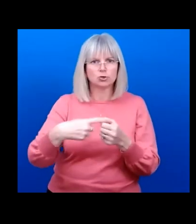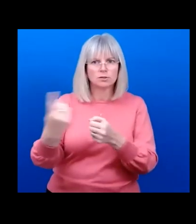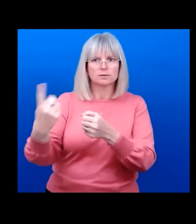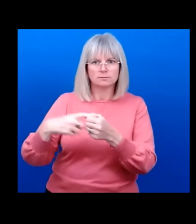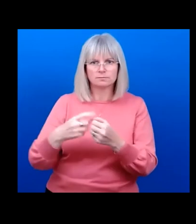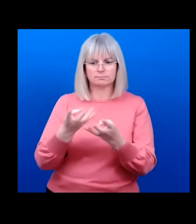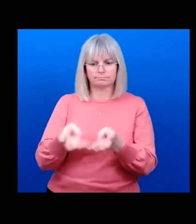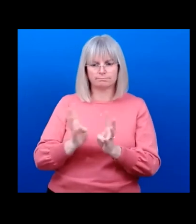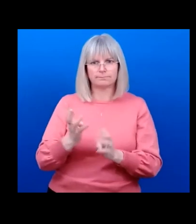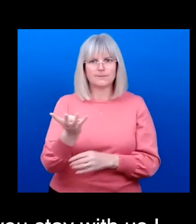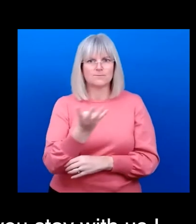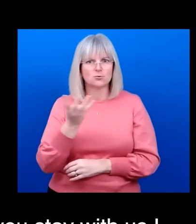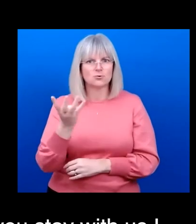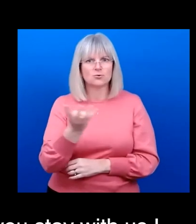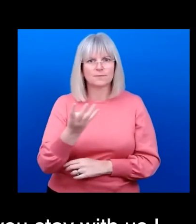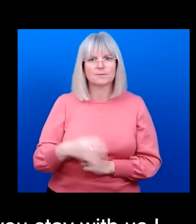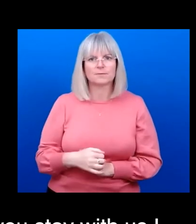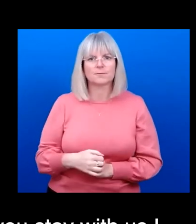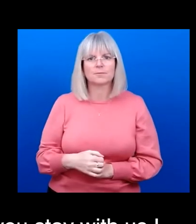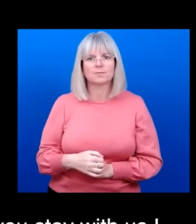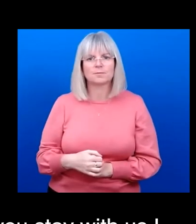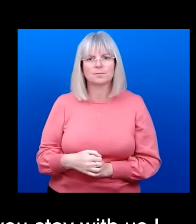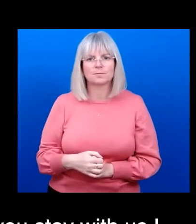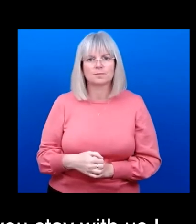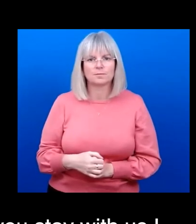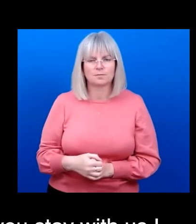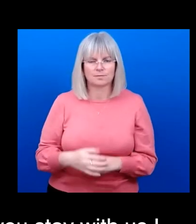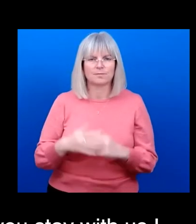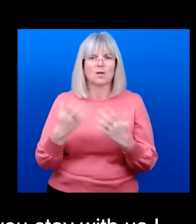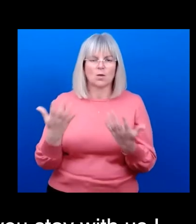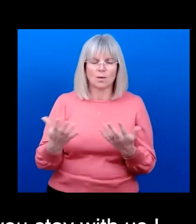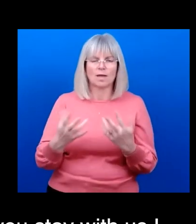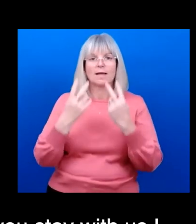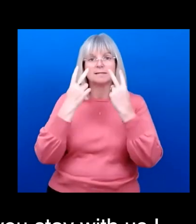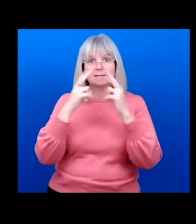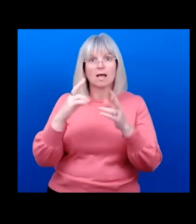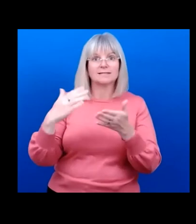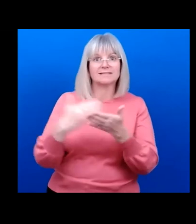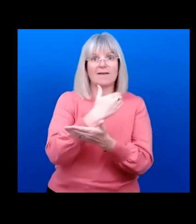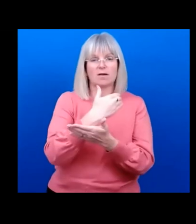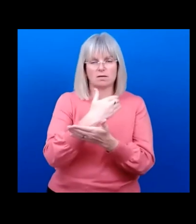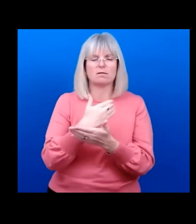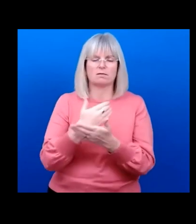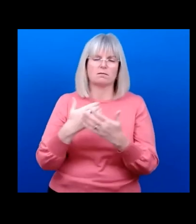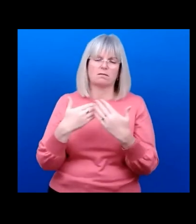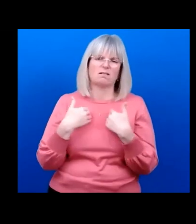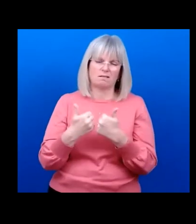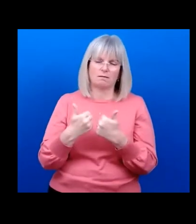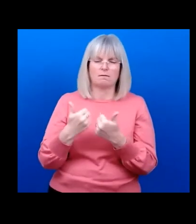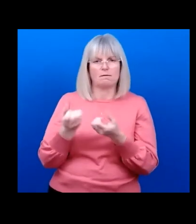Jennifer Now, to help shift a gear, Sight Savers has kindly shared with us the story of Arif.